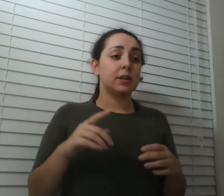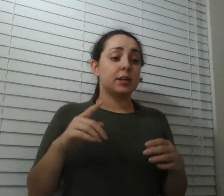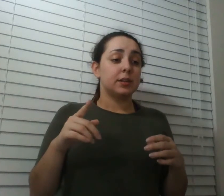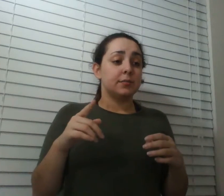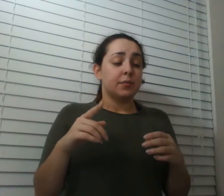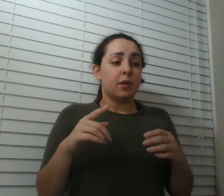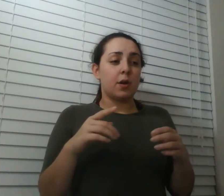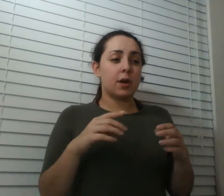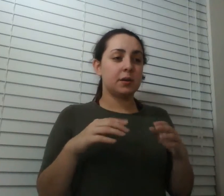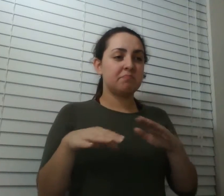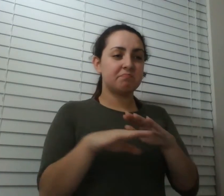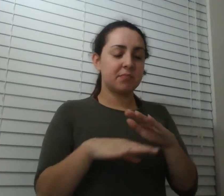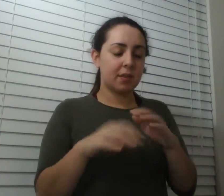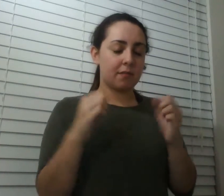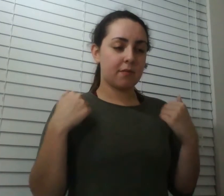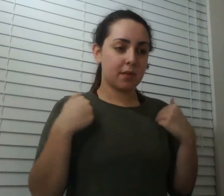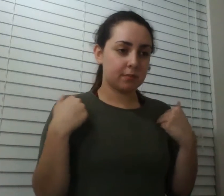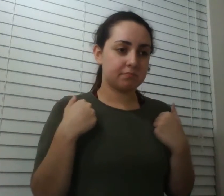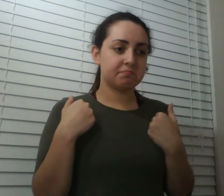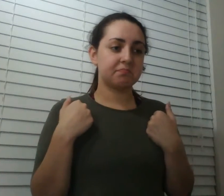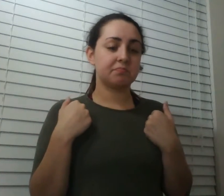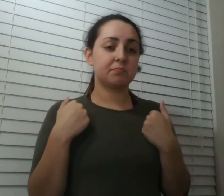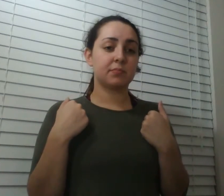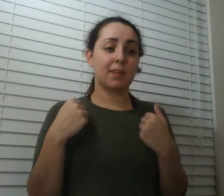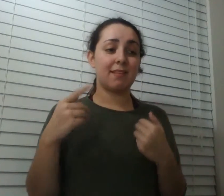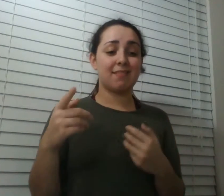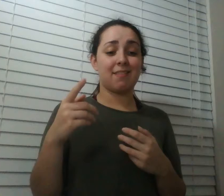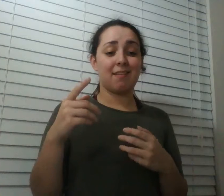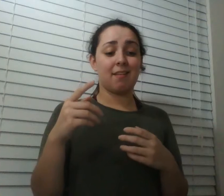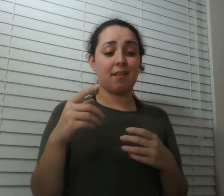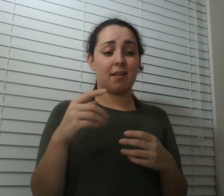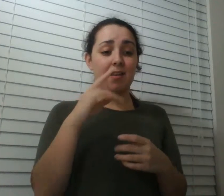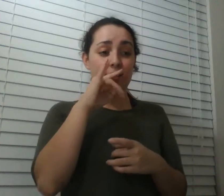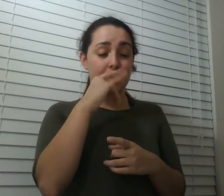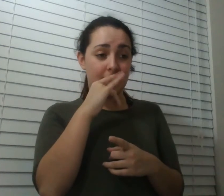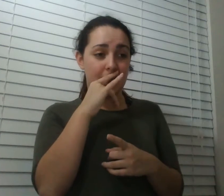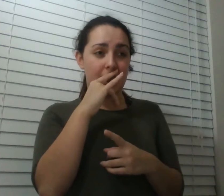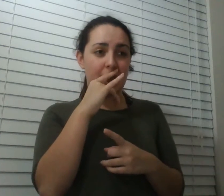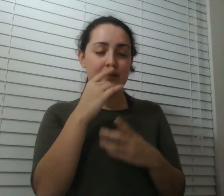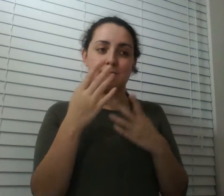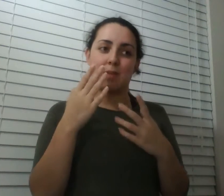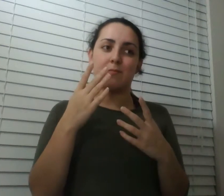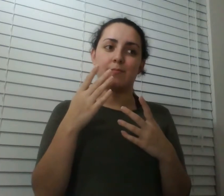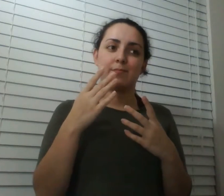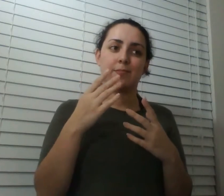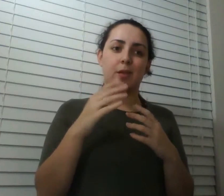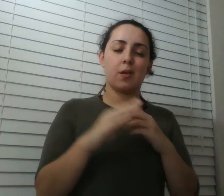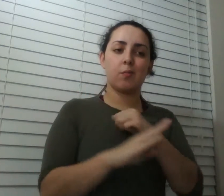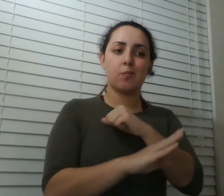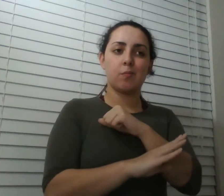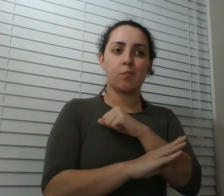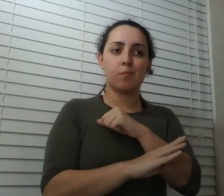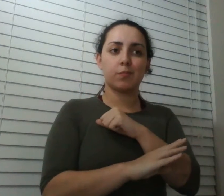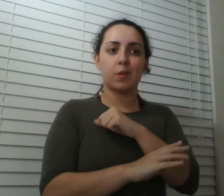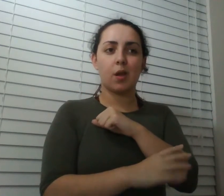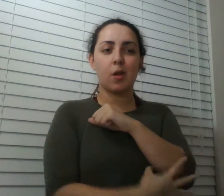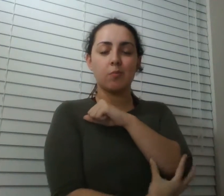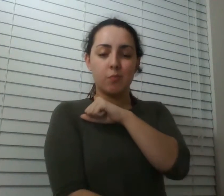probably mugging them because he was poor hopeless poor angry scared the woman became tangled in the strap Dr. Lafarge